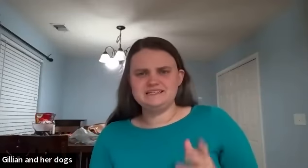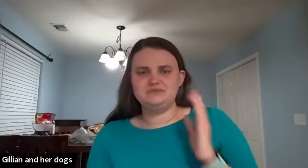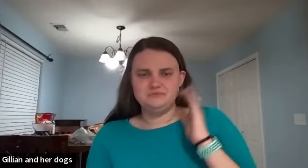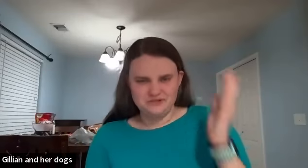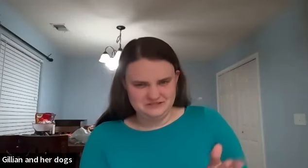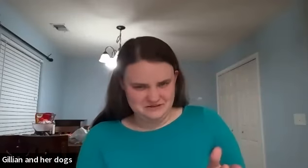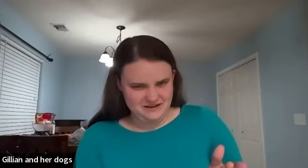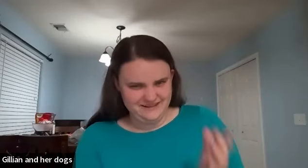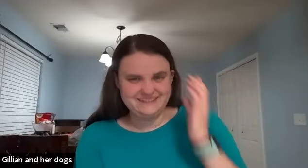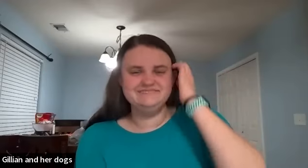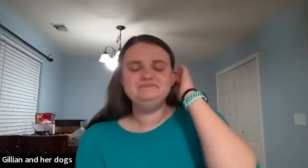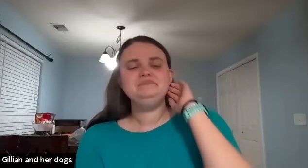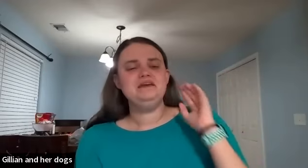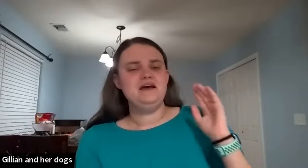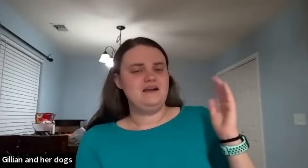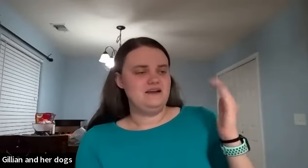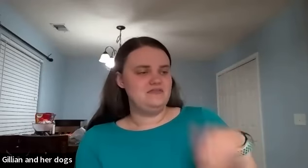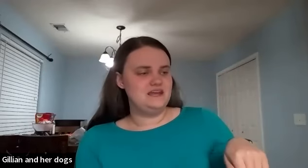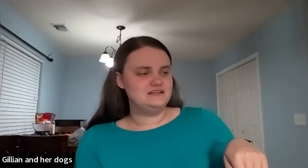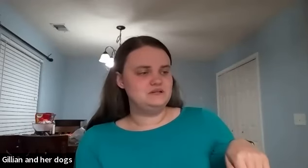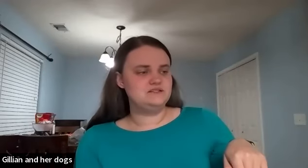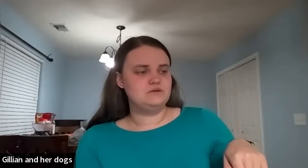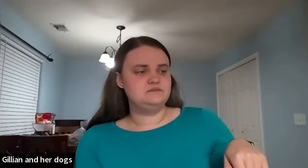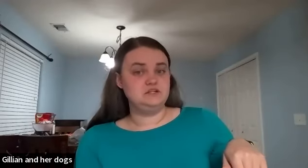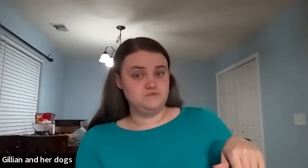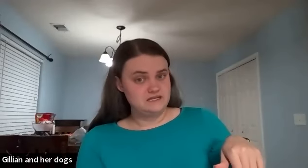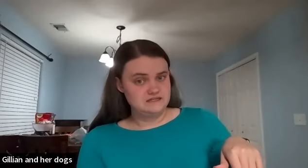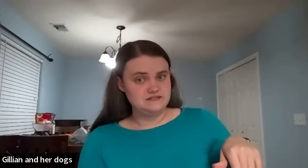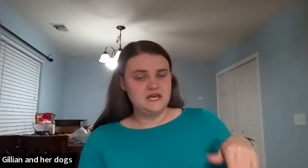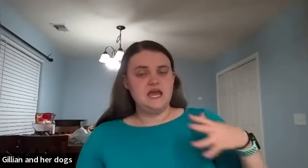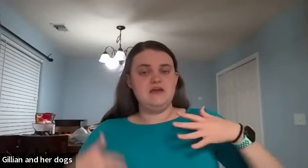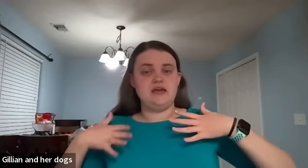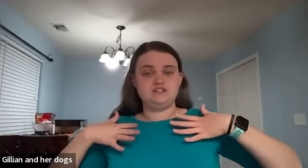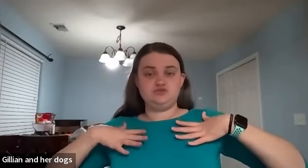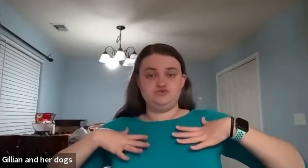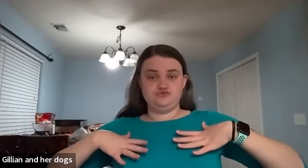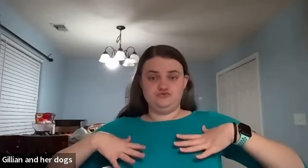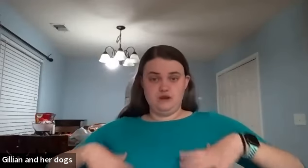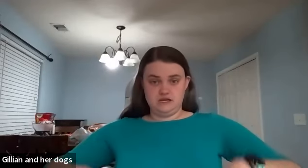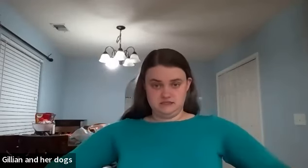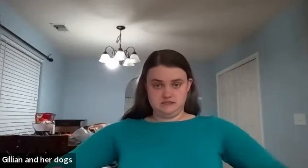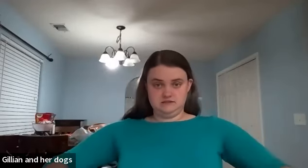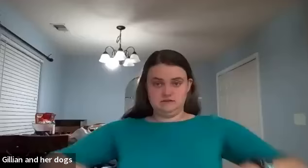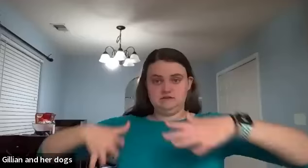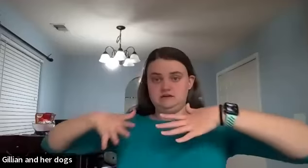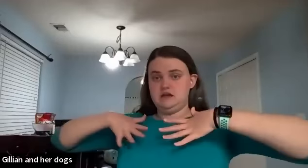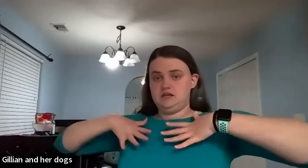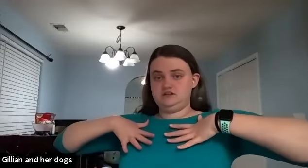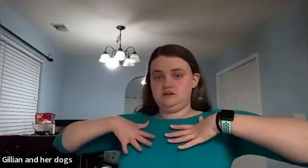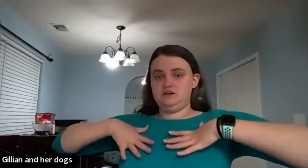example but you see what i mean all right the next one is going to be dress and that's dress and you start here